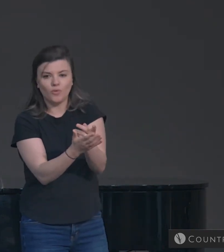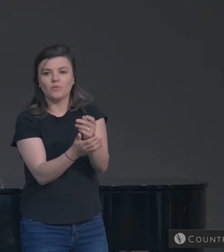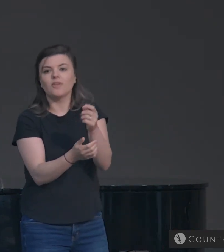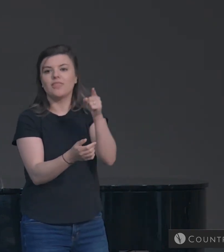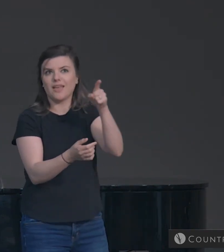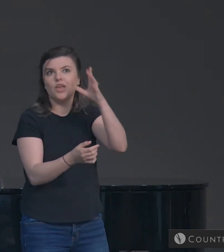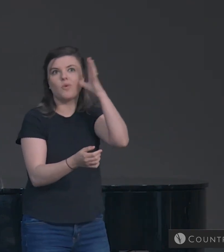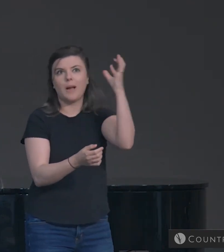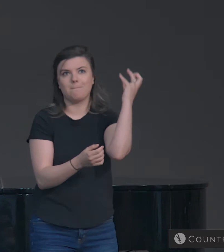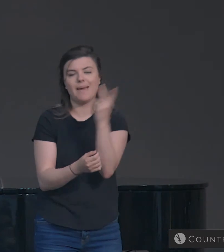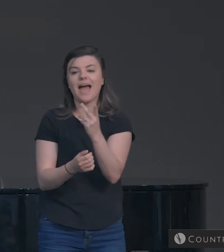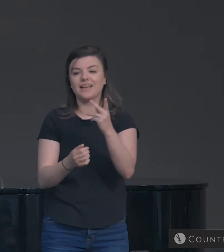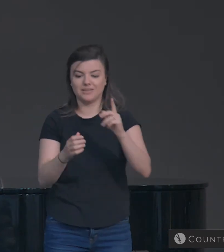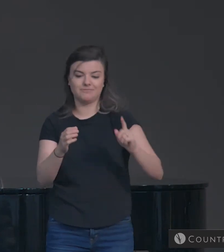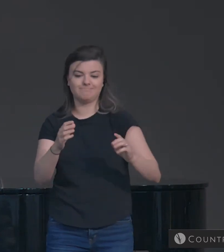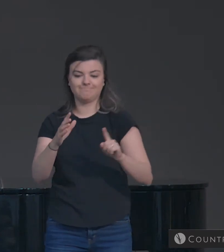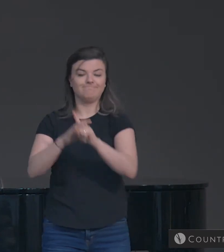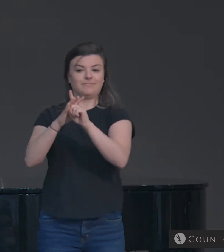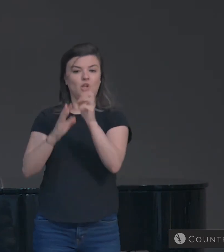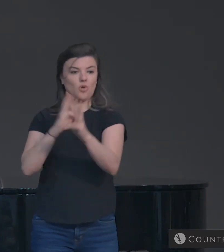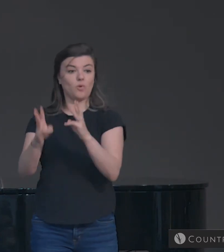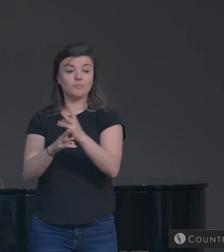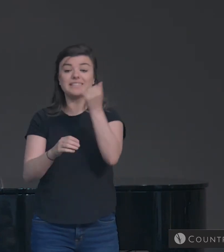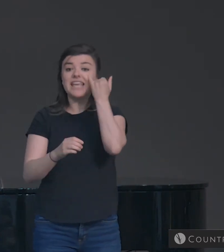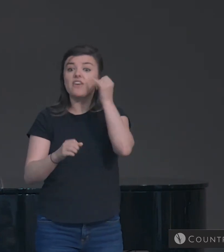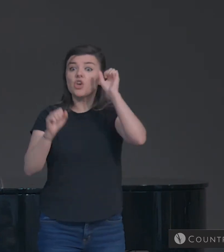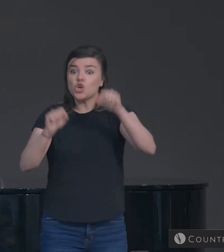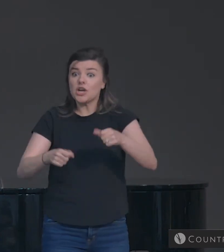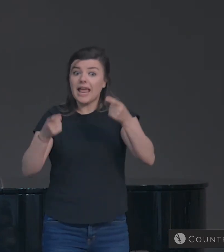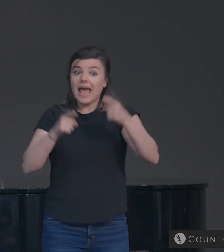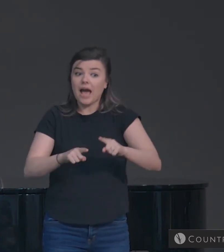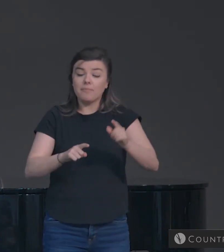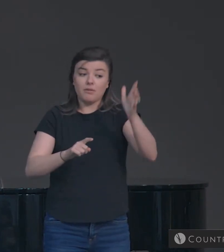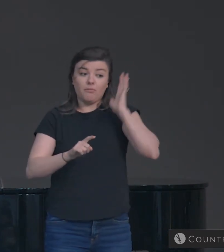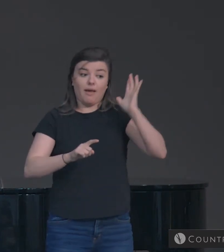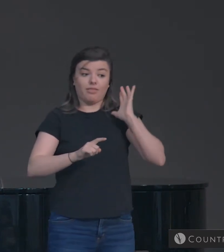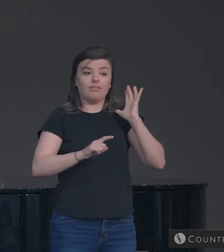in the world. Because if it could occur then, it could occur now.